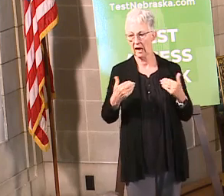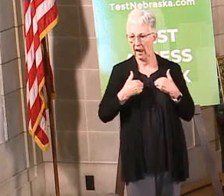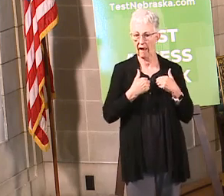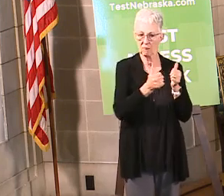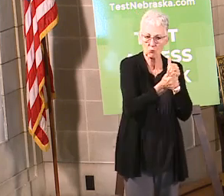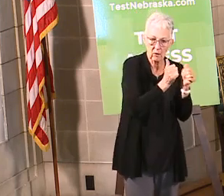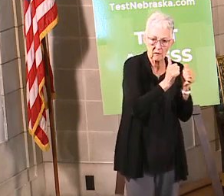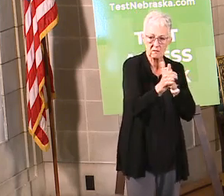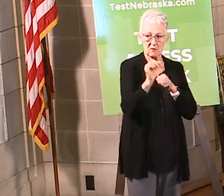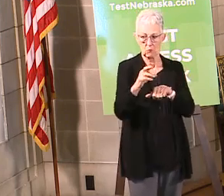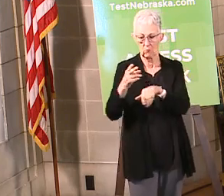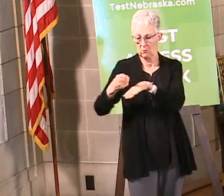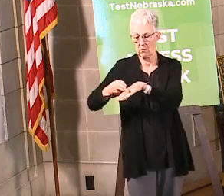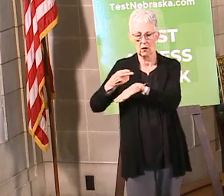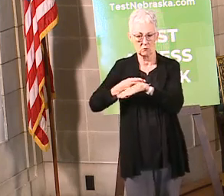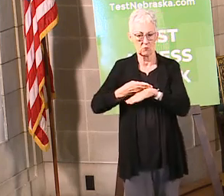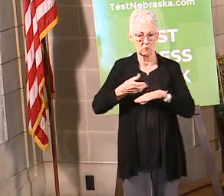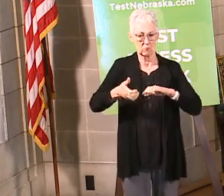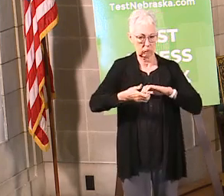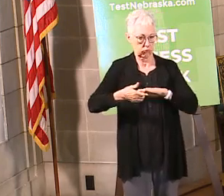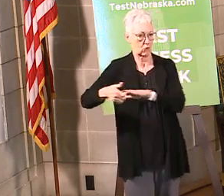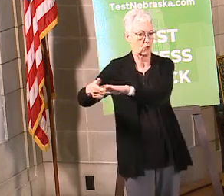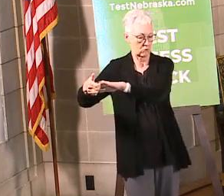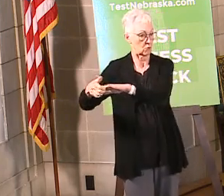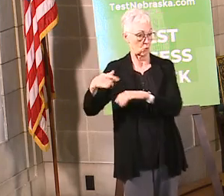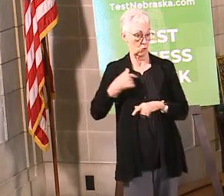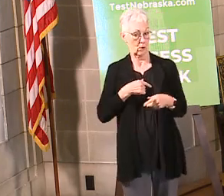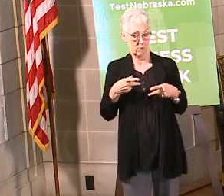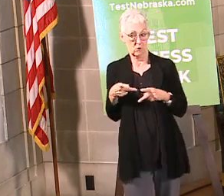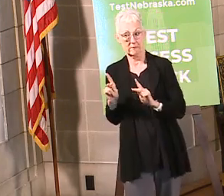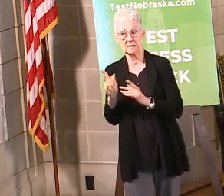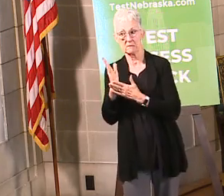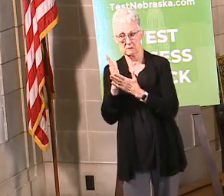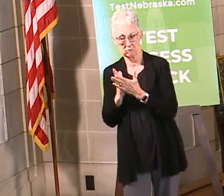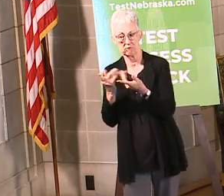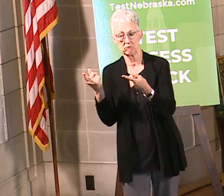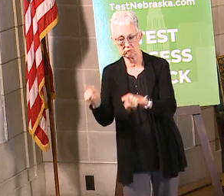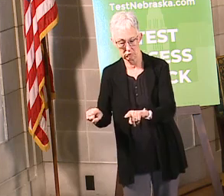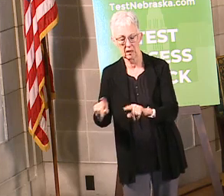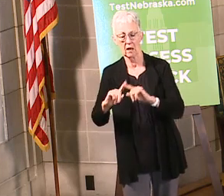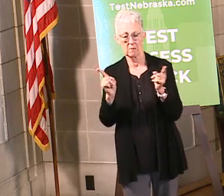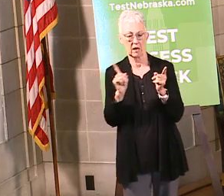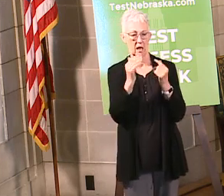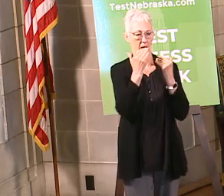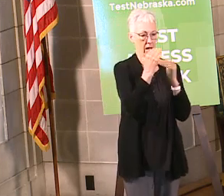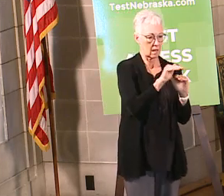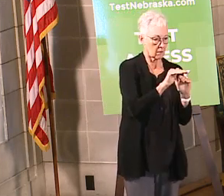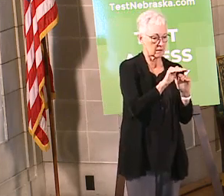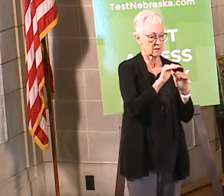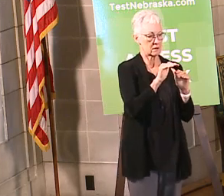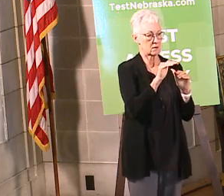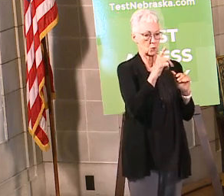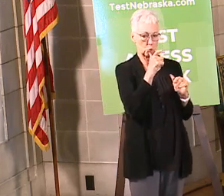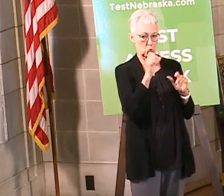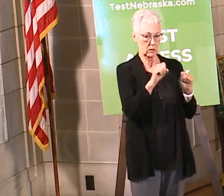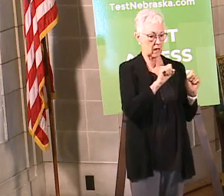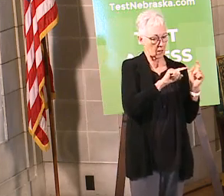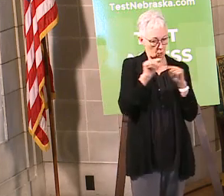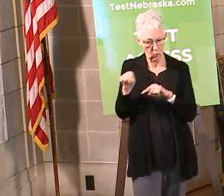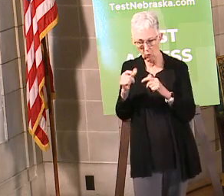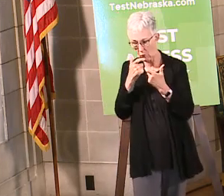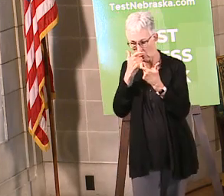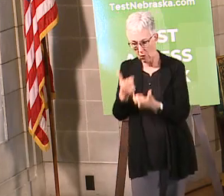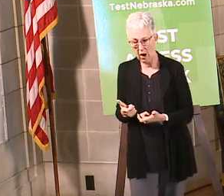we have allowed some events like this to go on. But again, limited circumstances, certainly no fans, limiting the amount of social